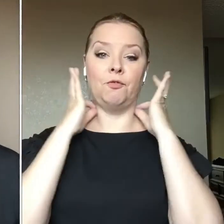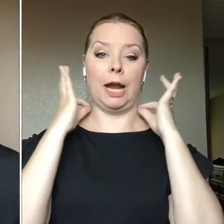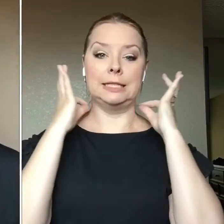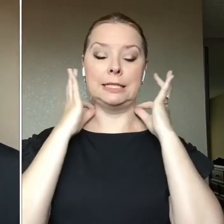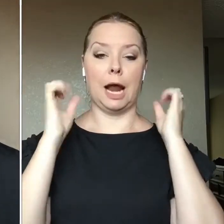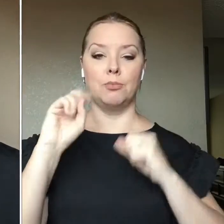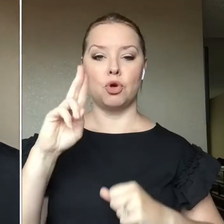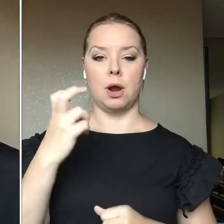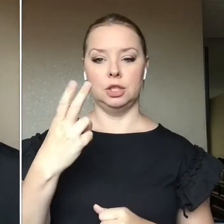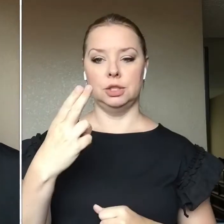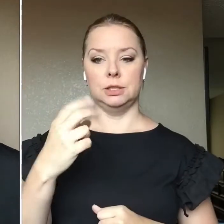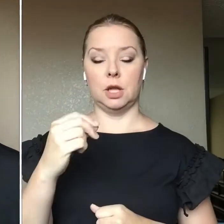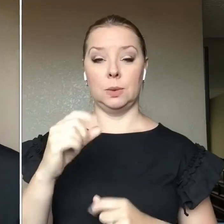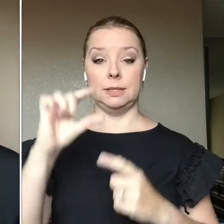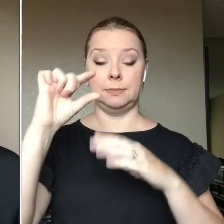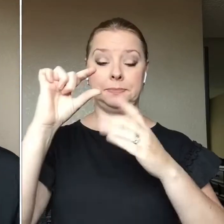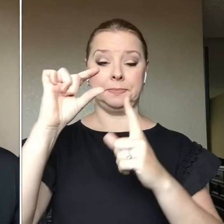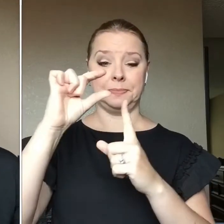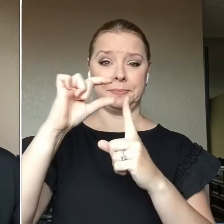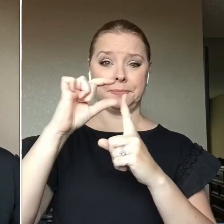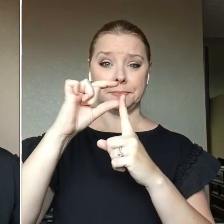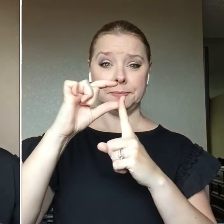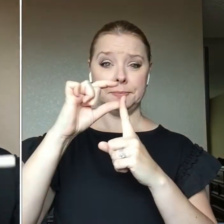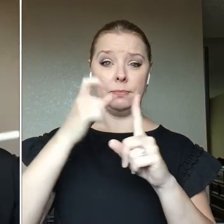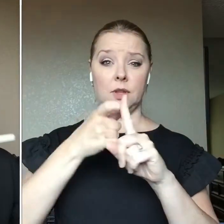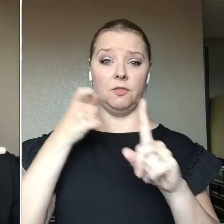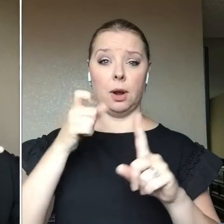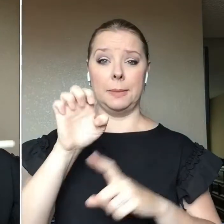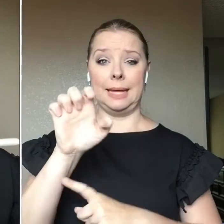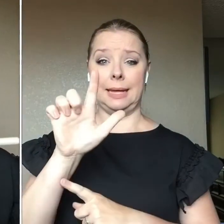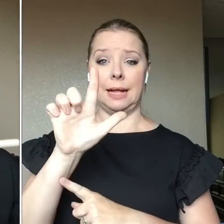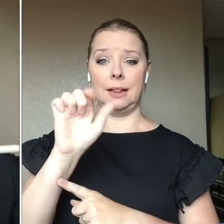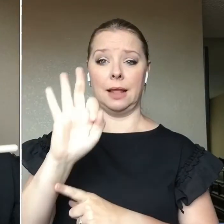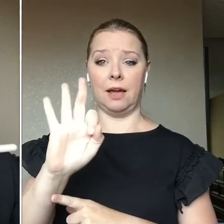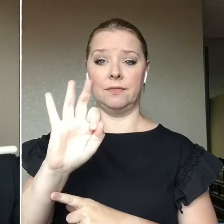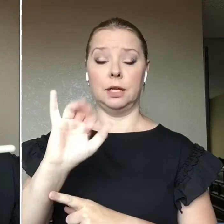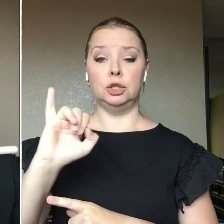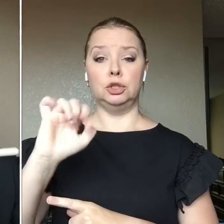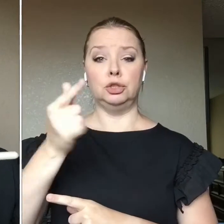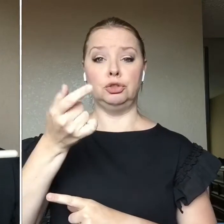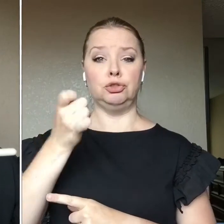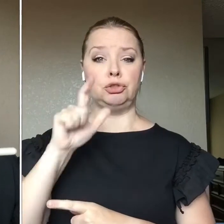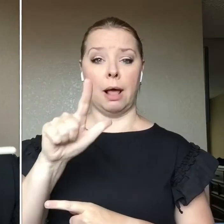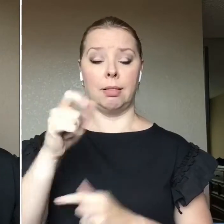an ELF gel liner and then like a base from an ELF brush that fell apart.